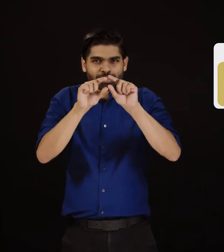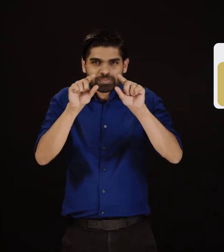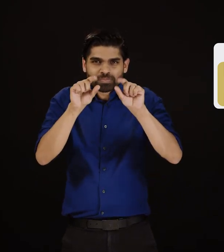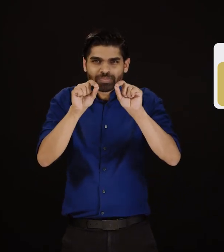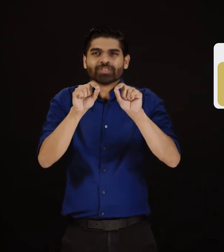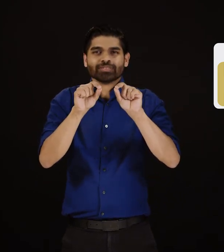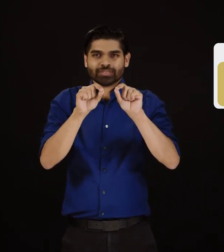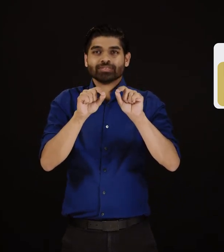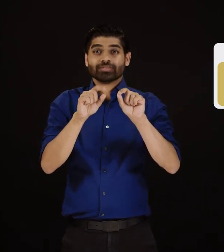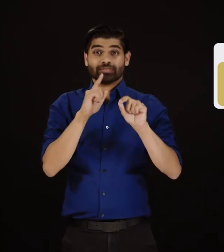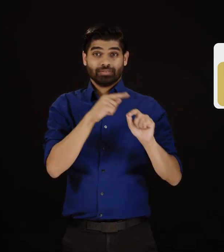cellular network.